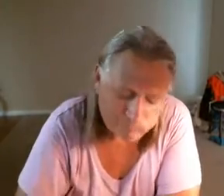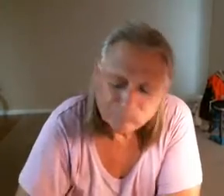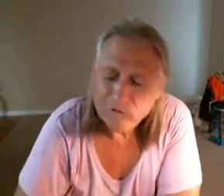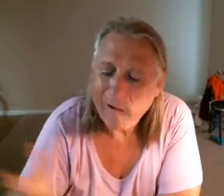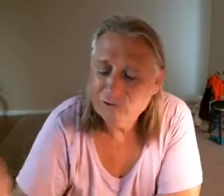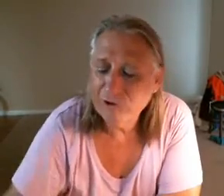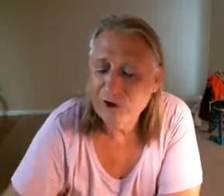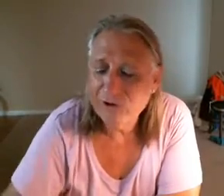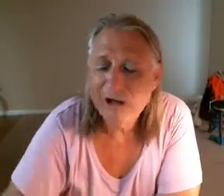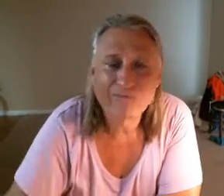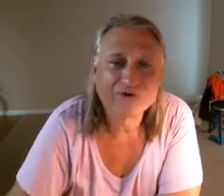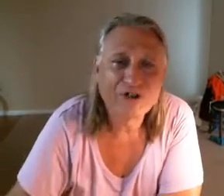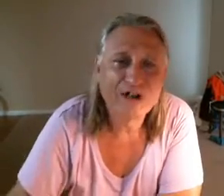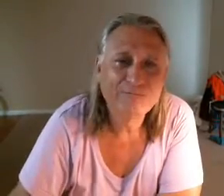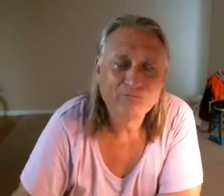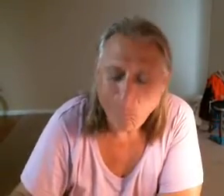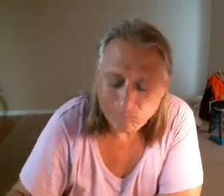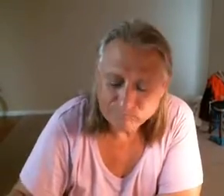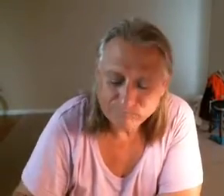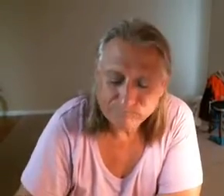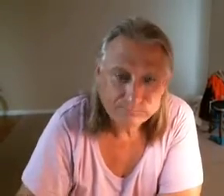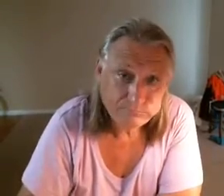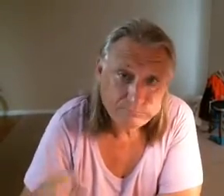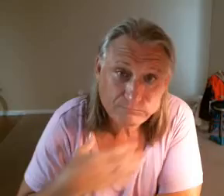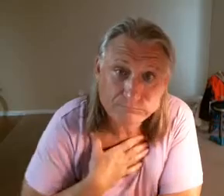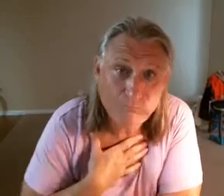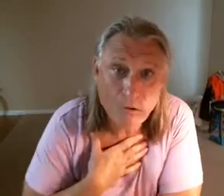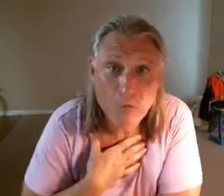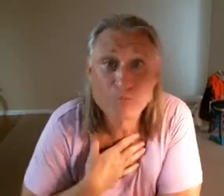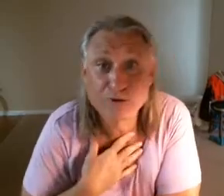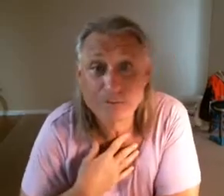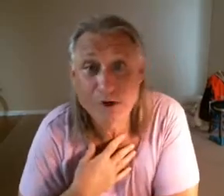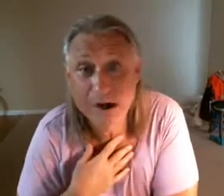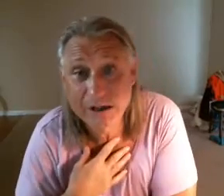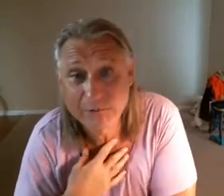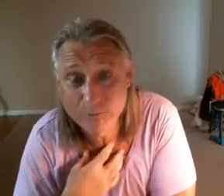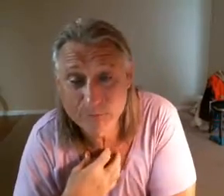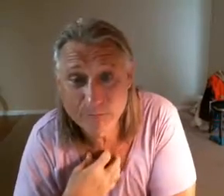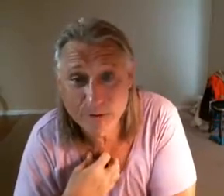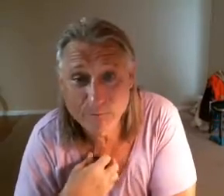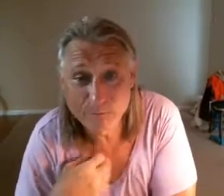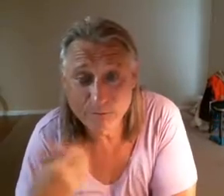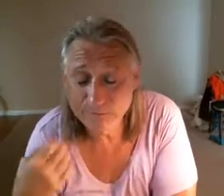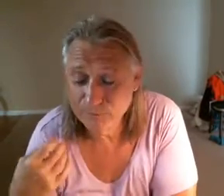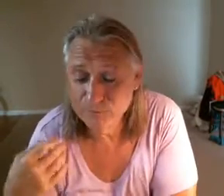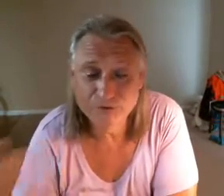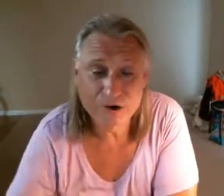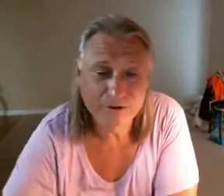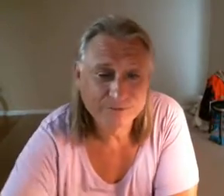yeah that's really all I have to say oops I'm talking with my mouth full of food sorry